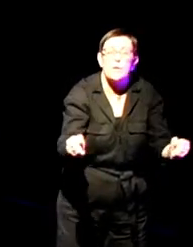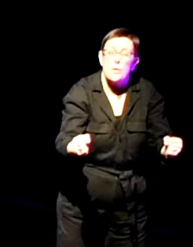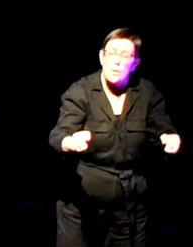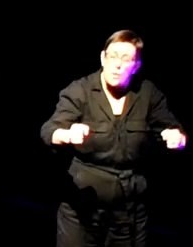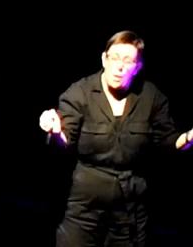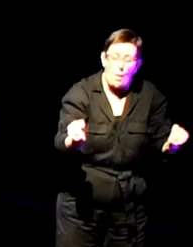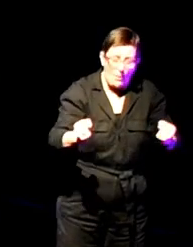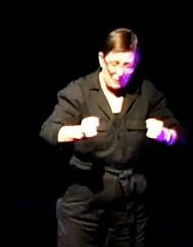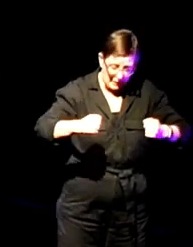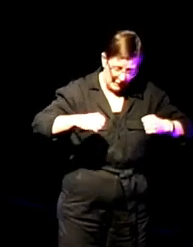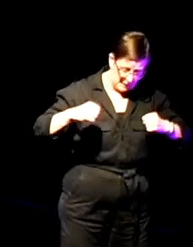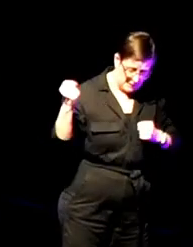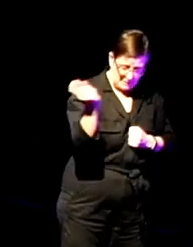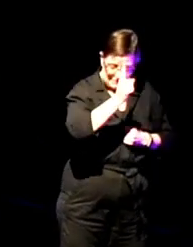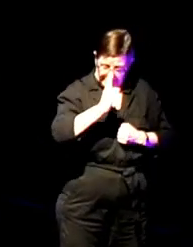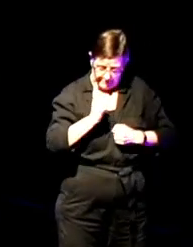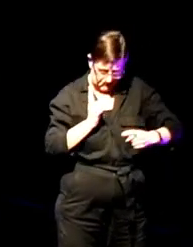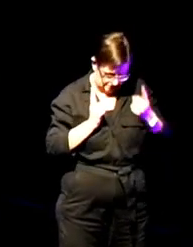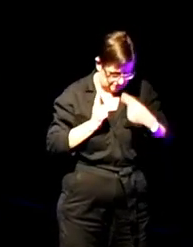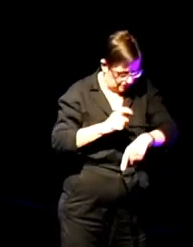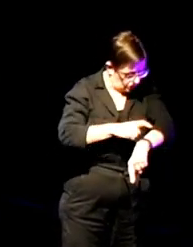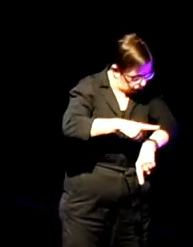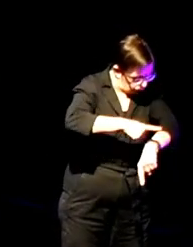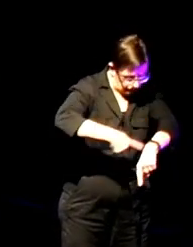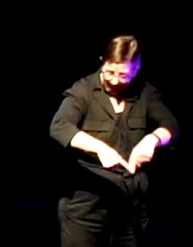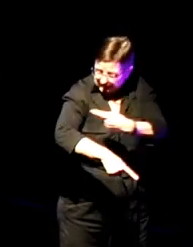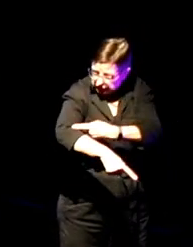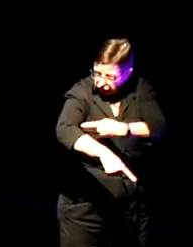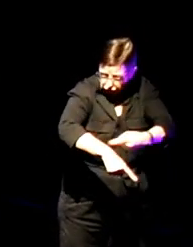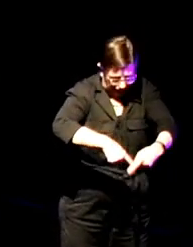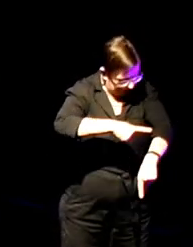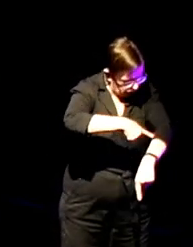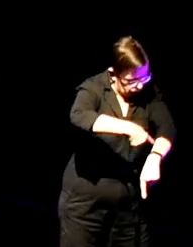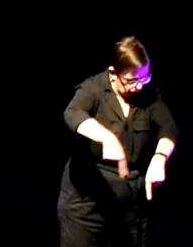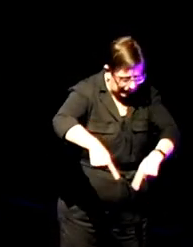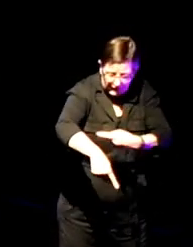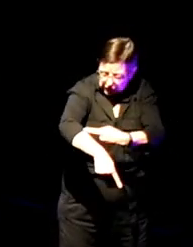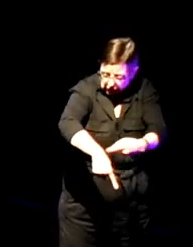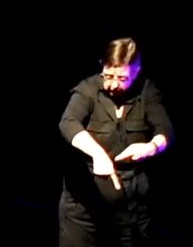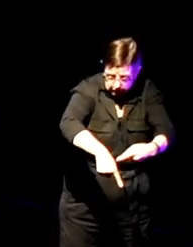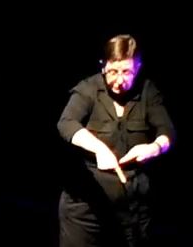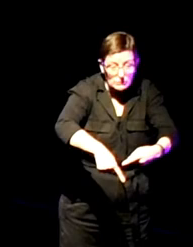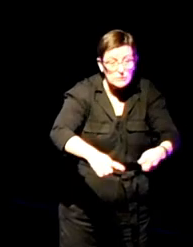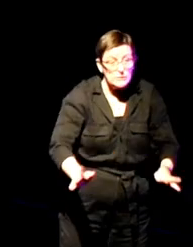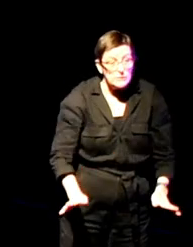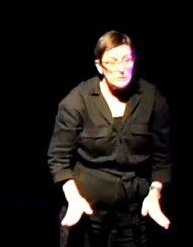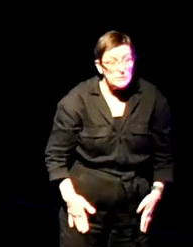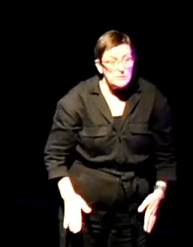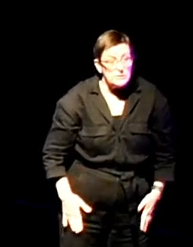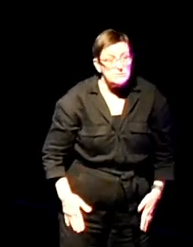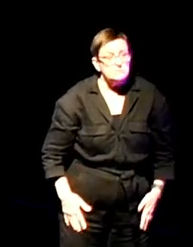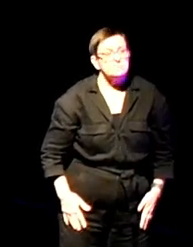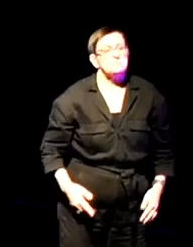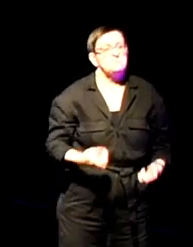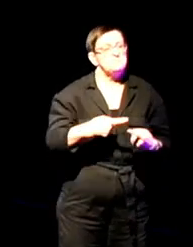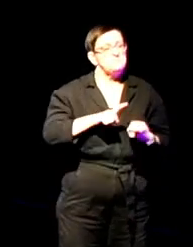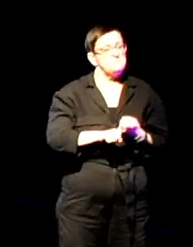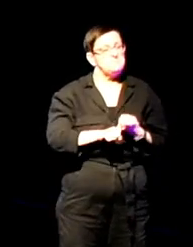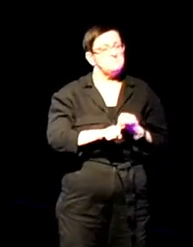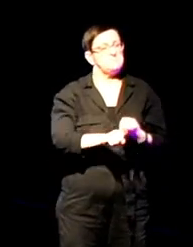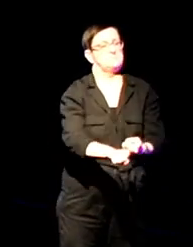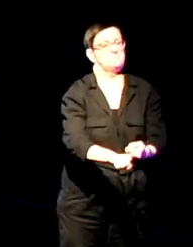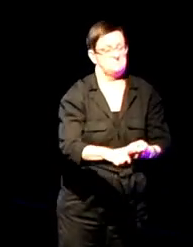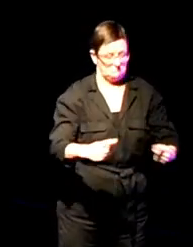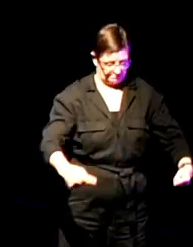branches. Cracks appear in my skin. I swapped transient legs for permanent bark. A